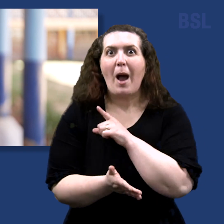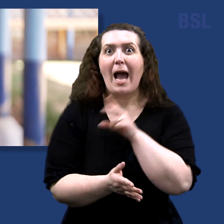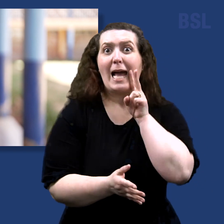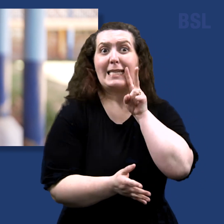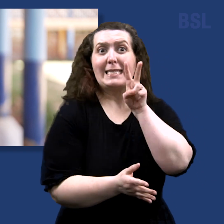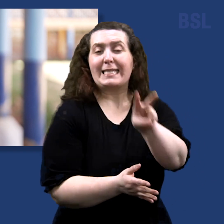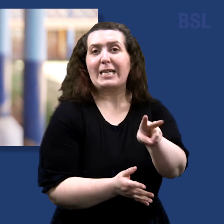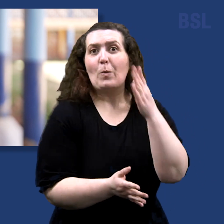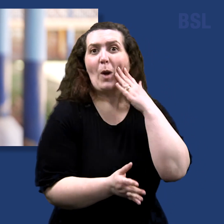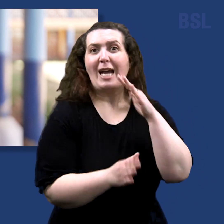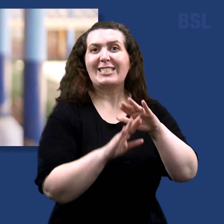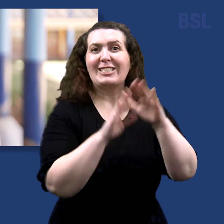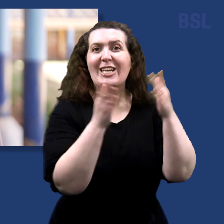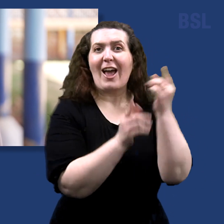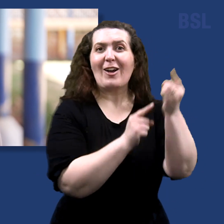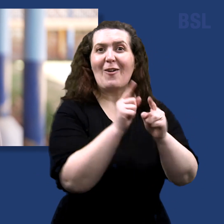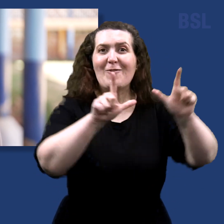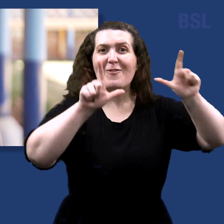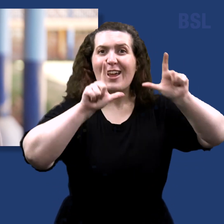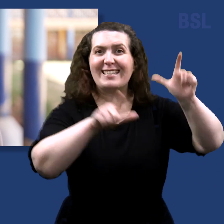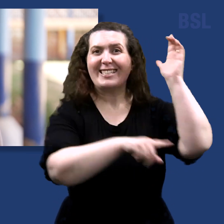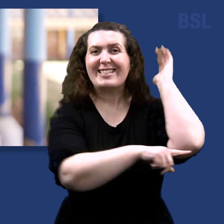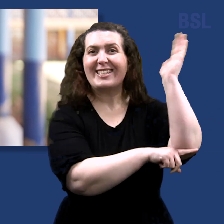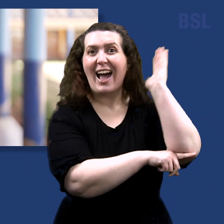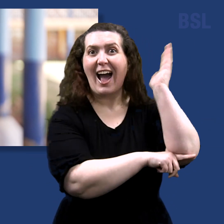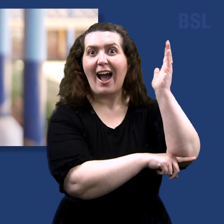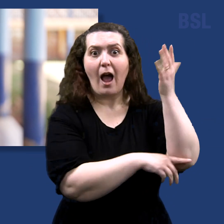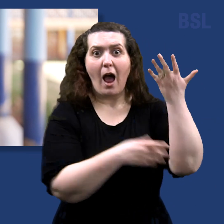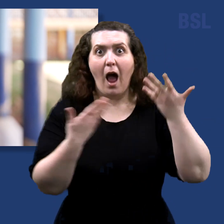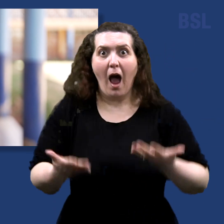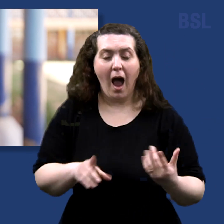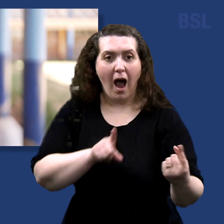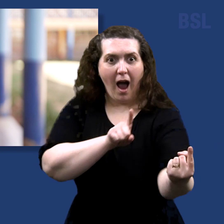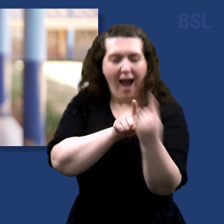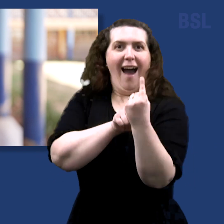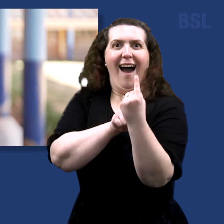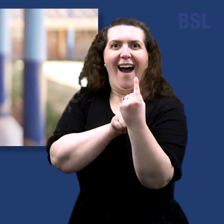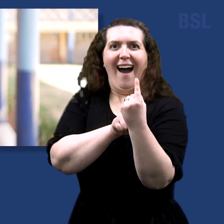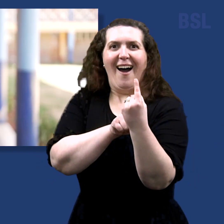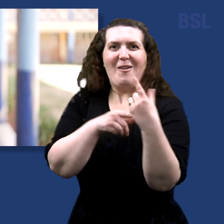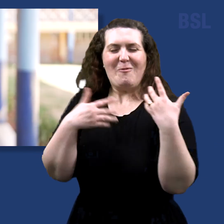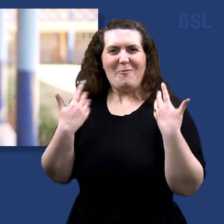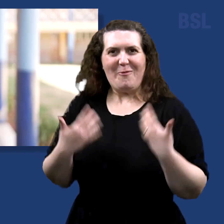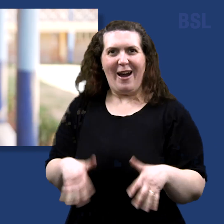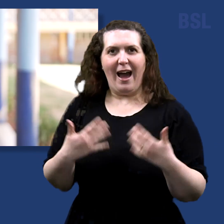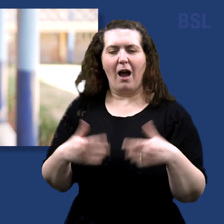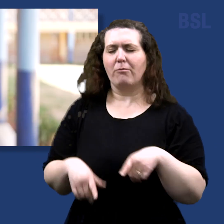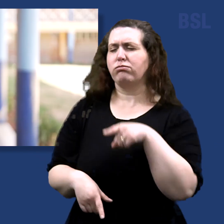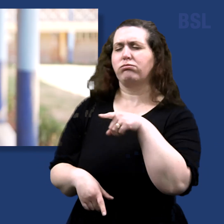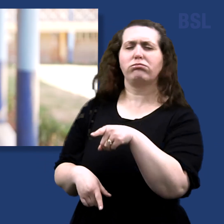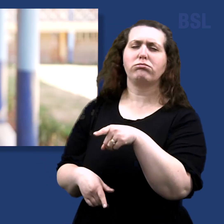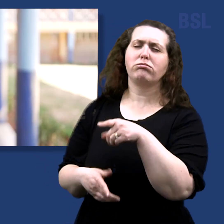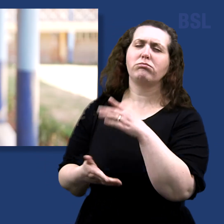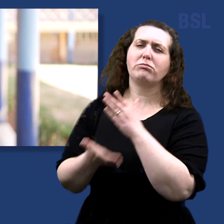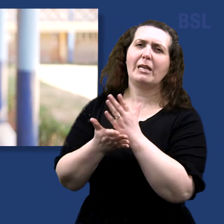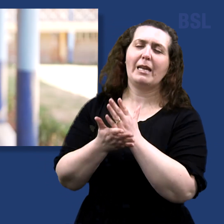General Conference giving talks and now she was there, like really there. She's really extending the love from the Prophet to us